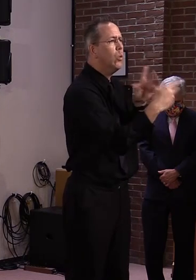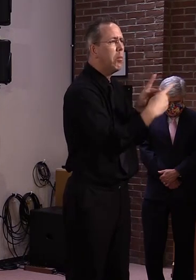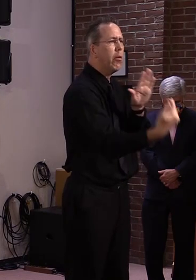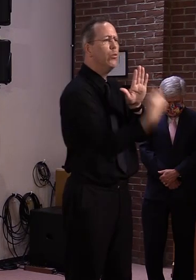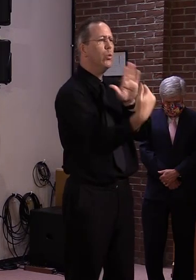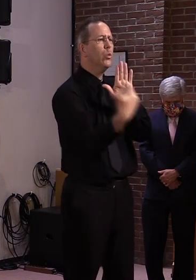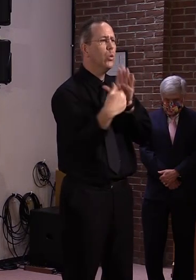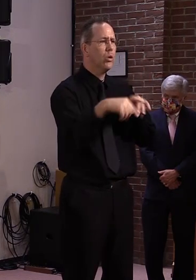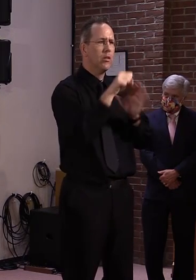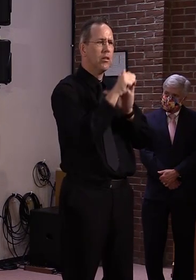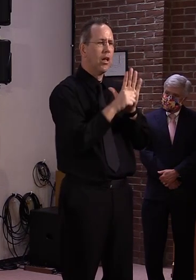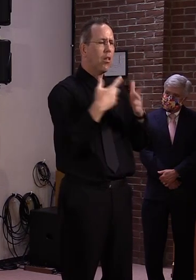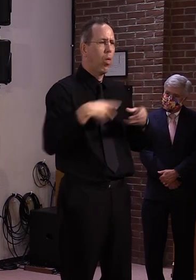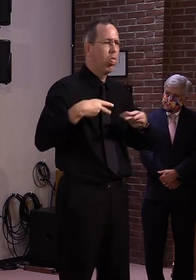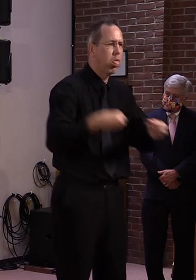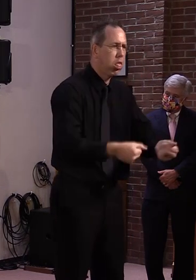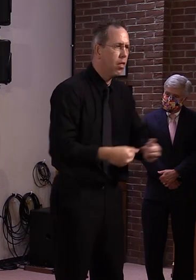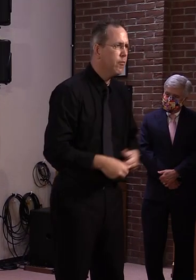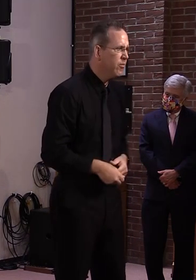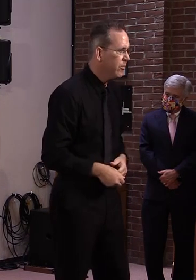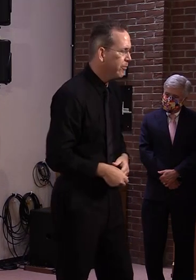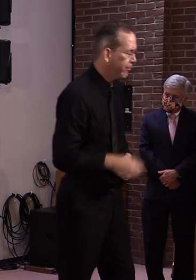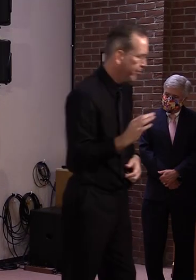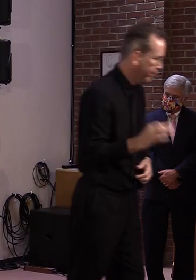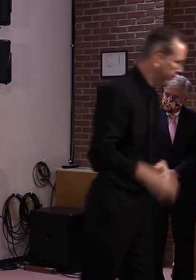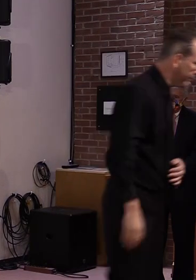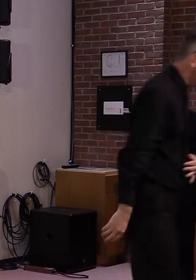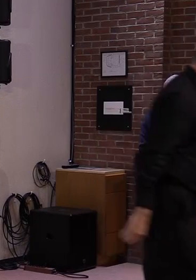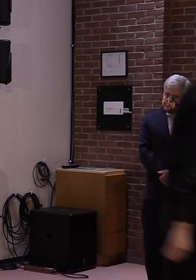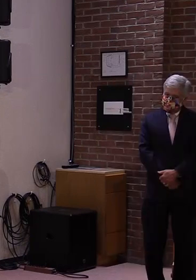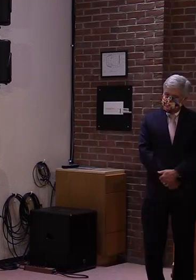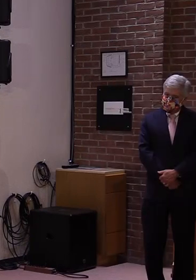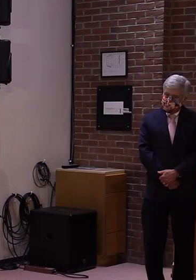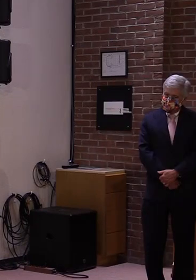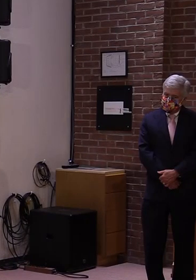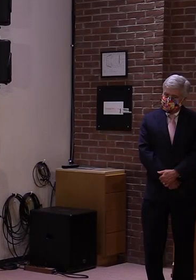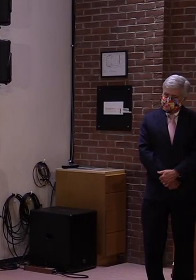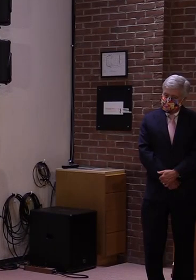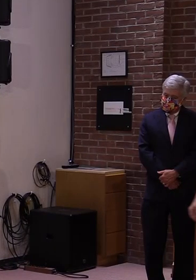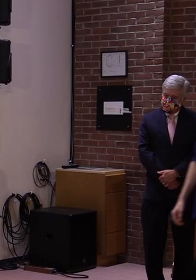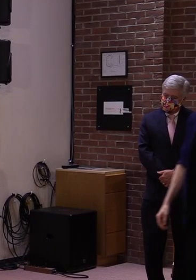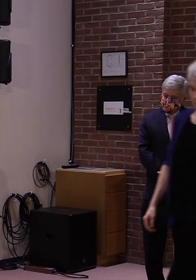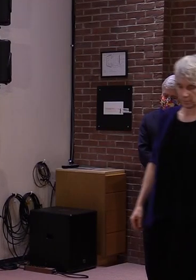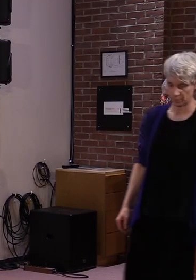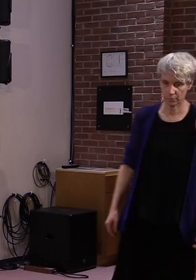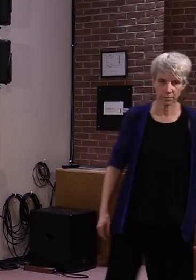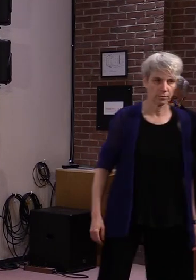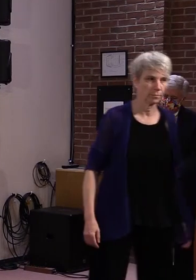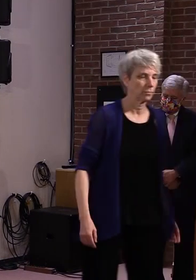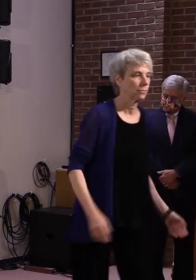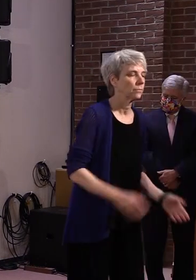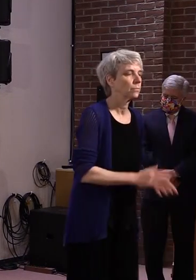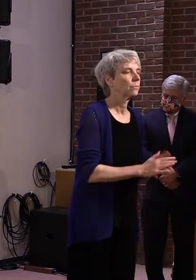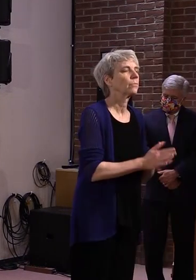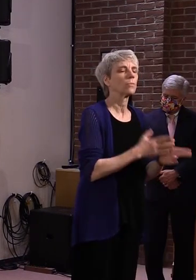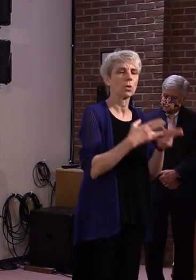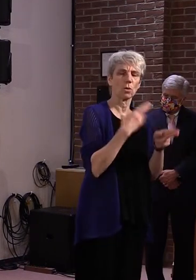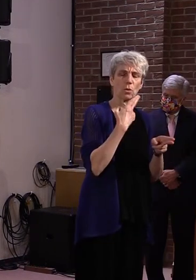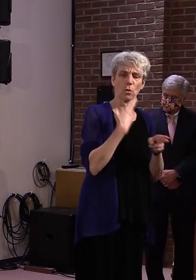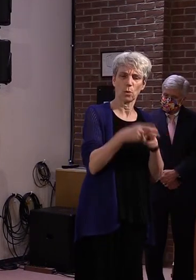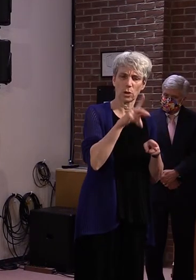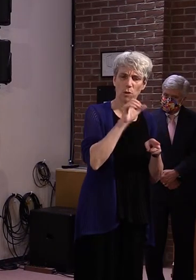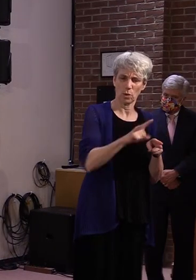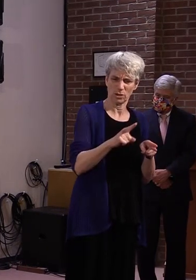Hello, just a quick question. And I know you touched a little bit on this on Monday. But you said multiple times in press